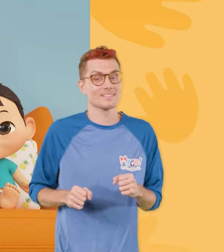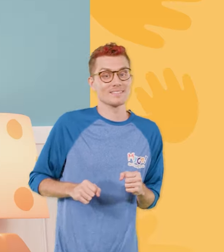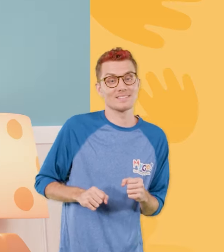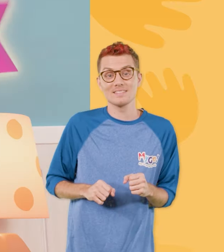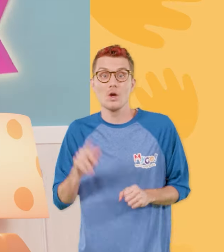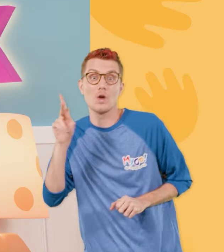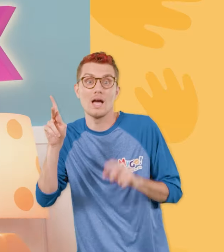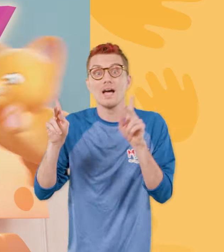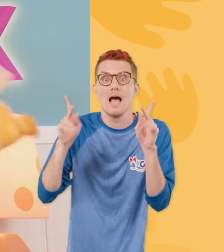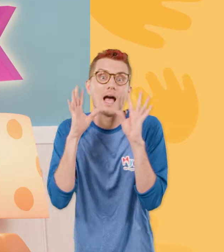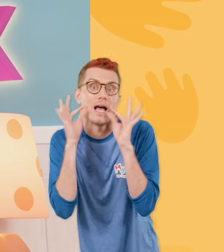K, K, Kitten